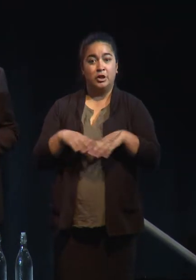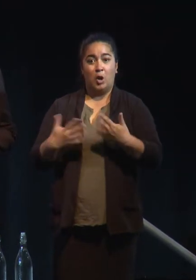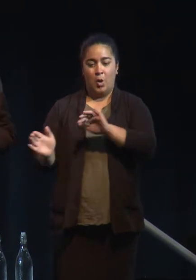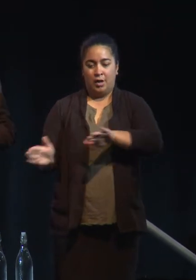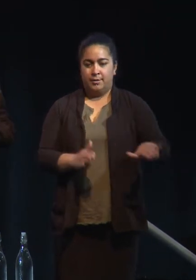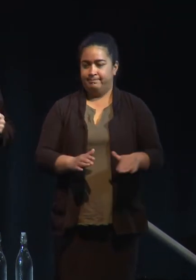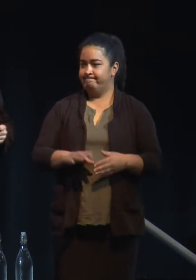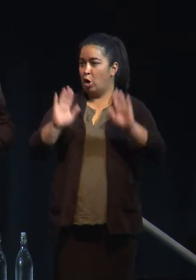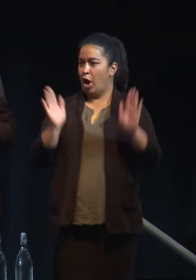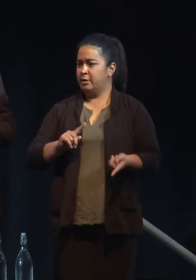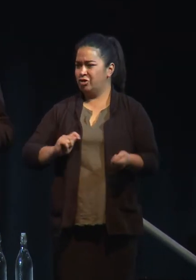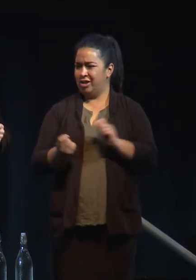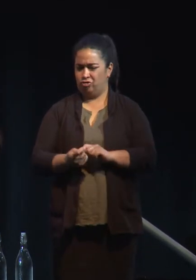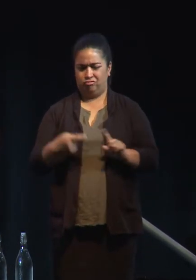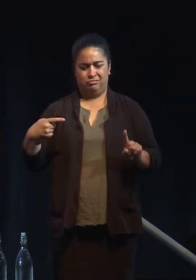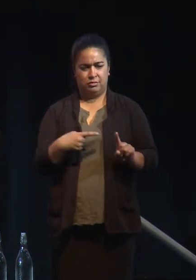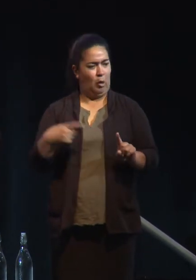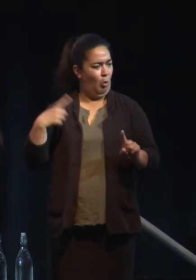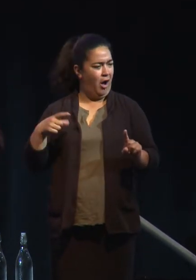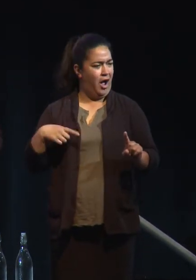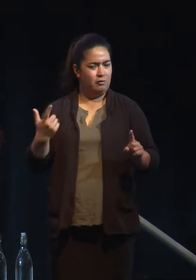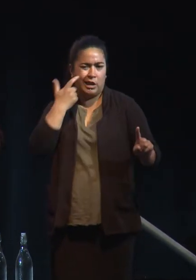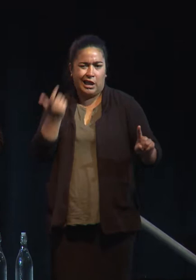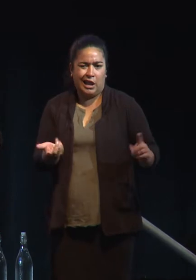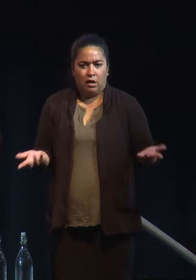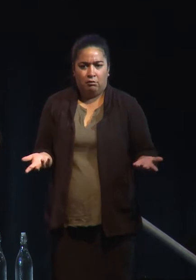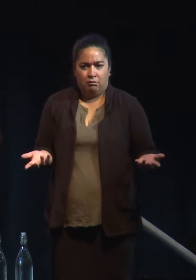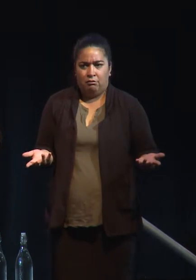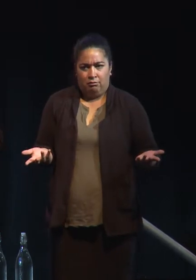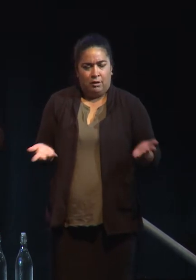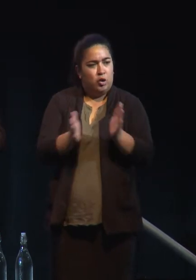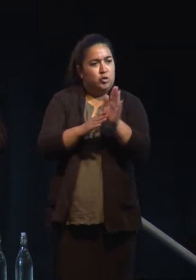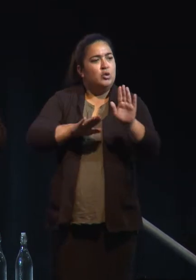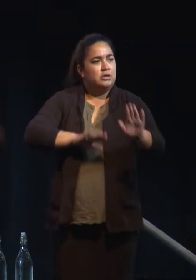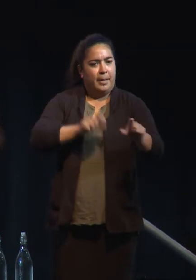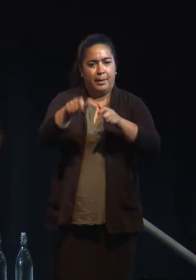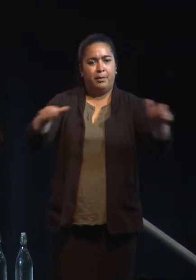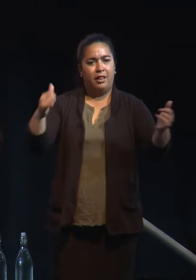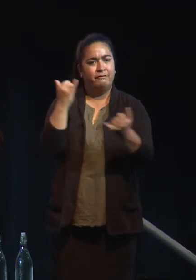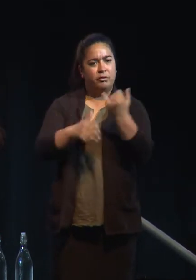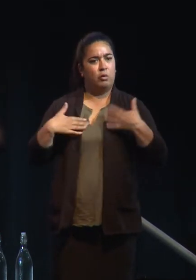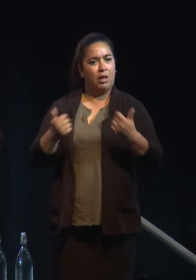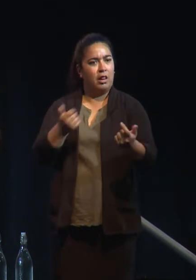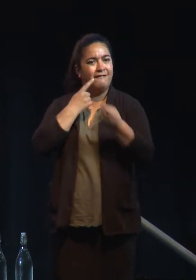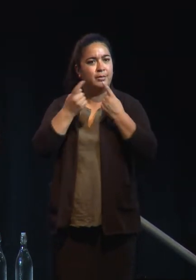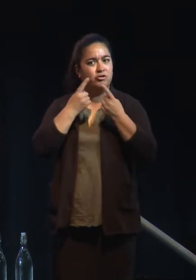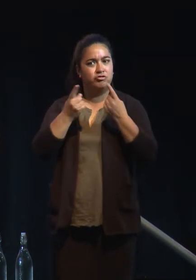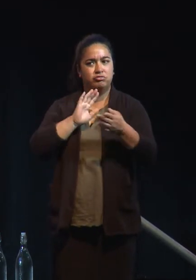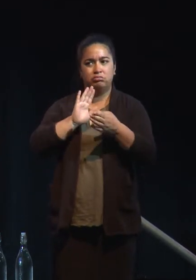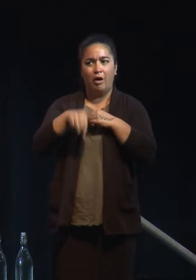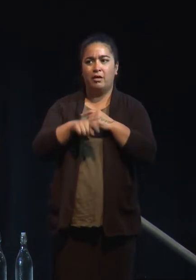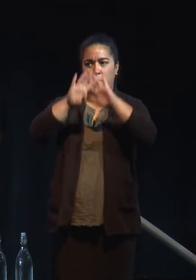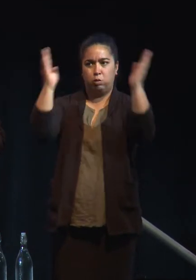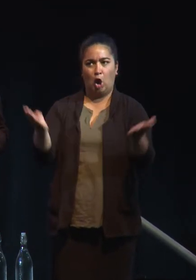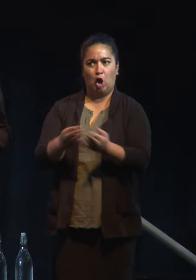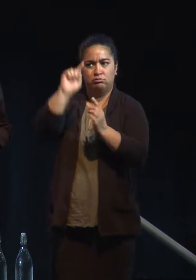we care? I mean, I think everybody here, first of all, New Zealanders are very well informed on world affairs. I'm sure you know the answer, but I do think it